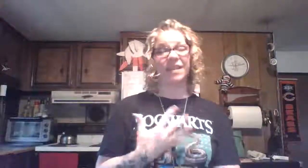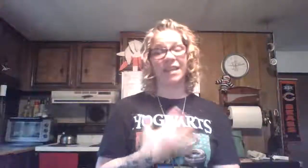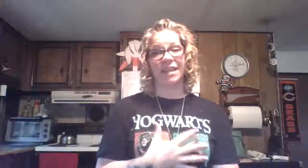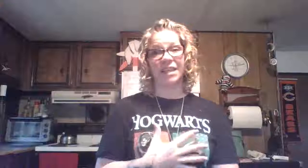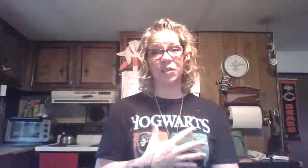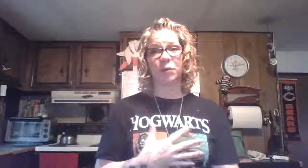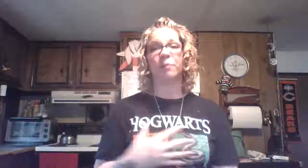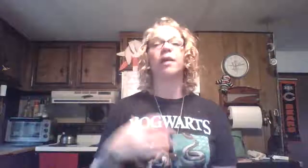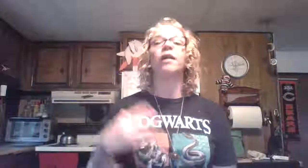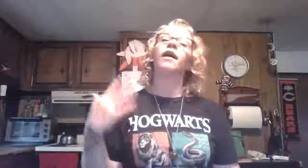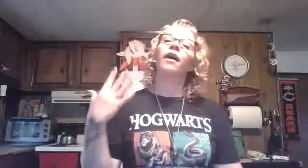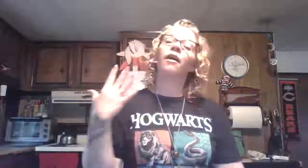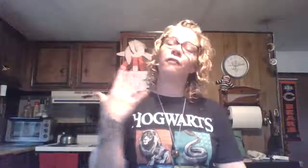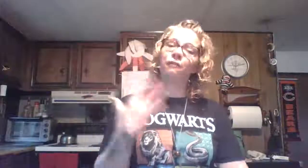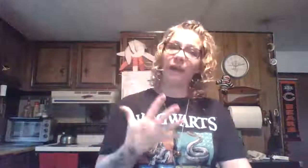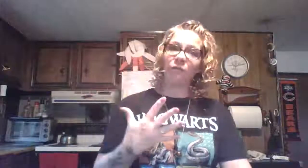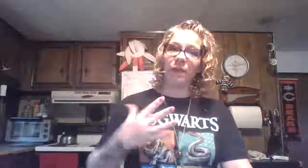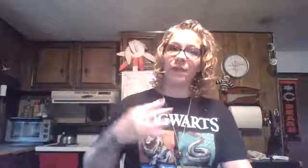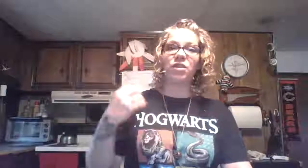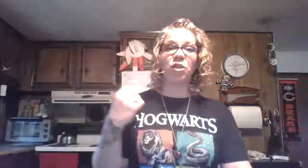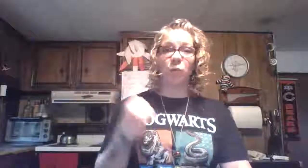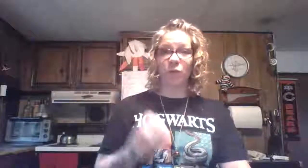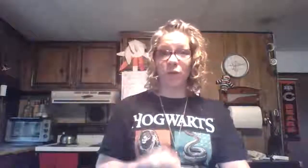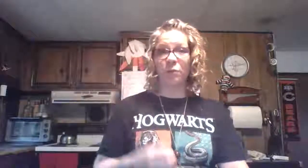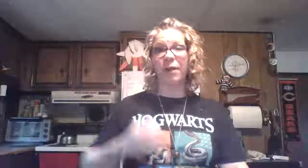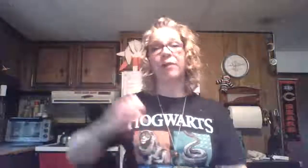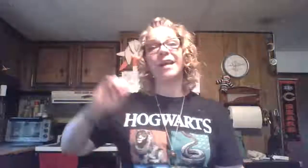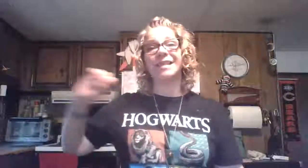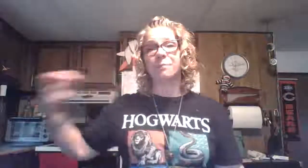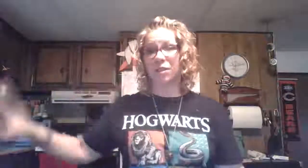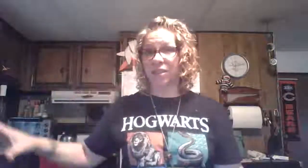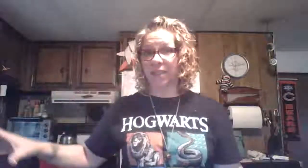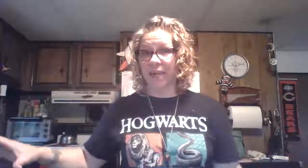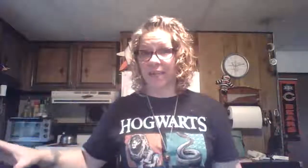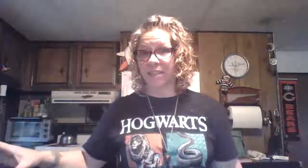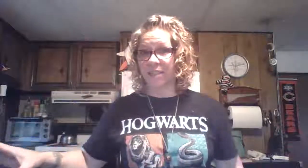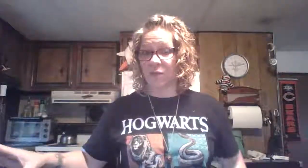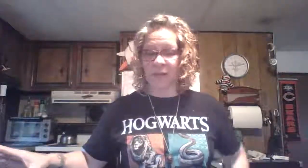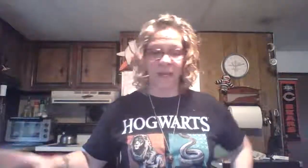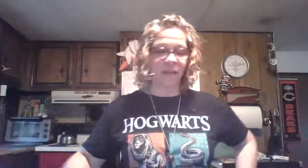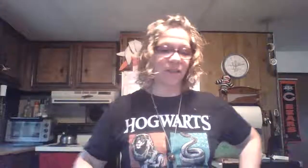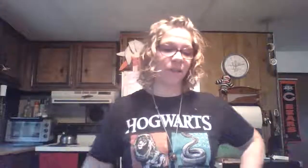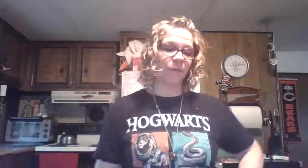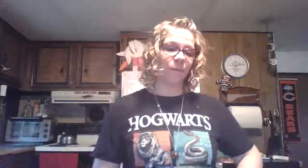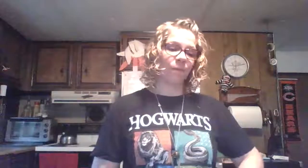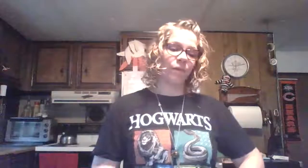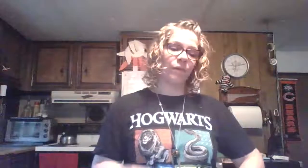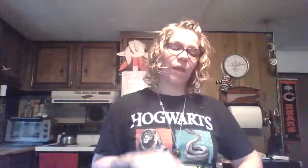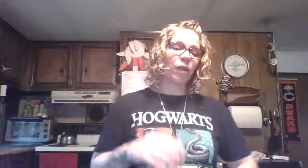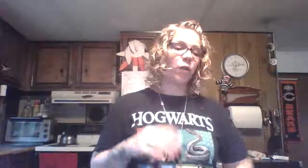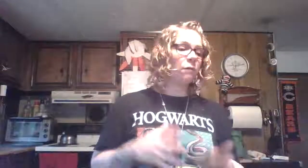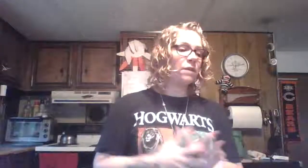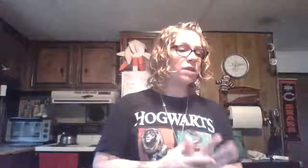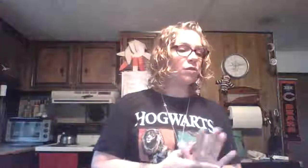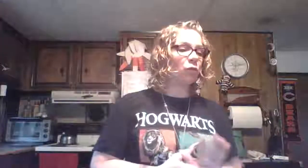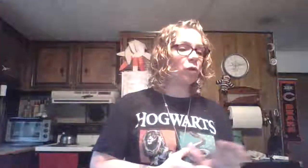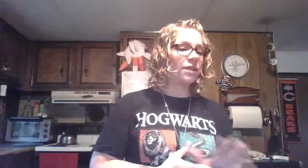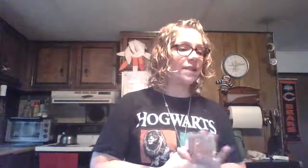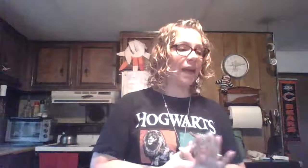in each room. For five minutes, you will feel better, especially heading into the weekend. Your mission for today